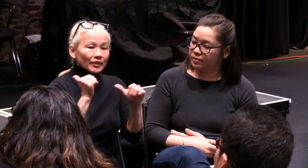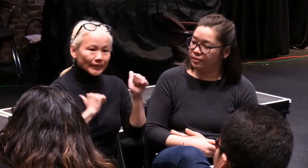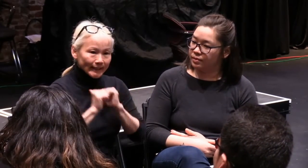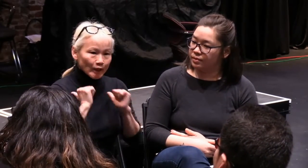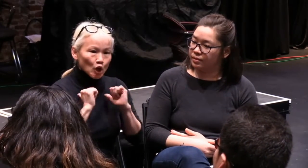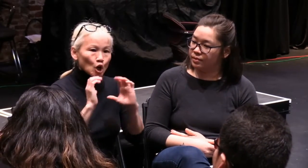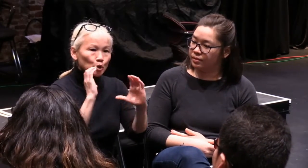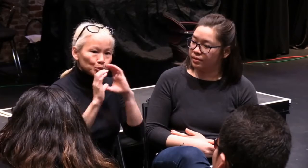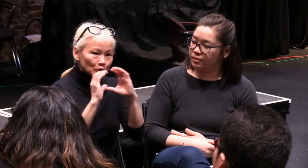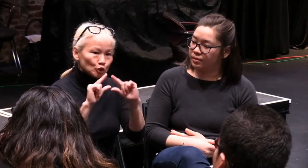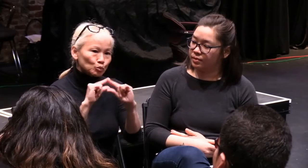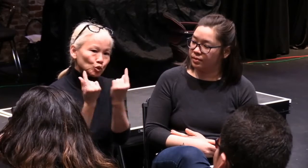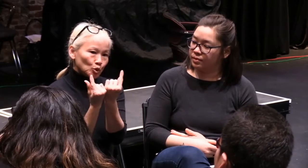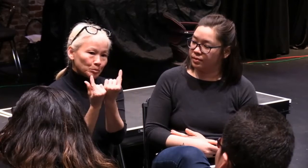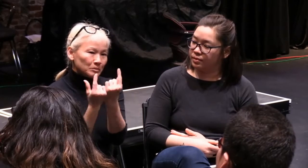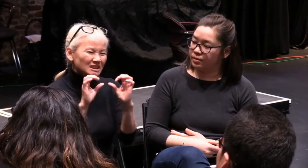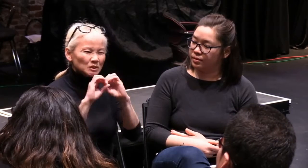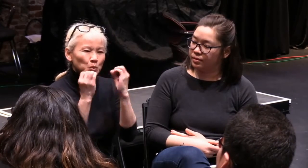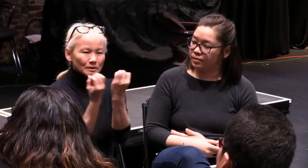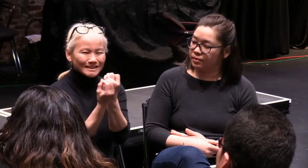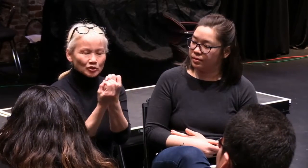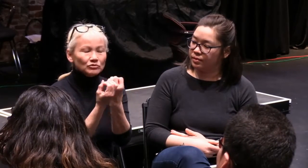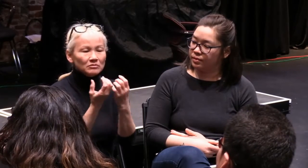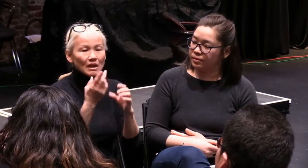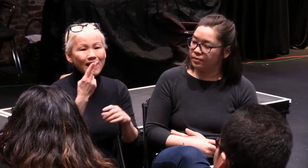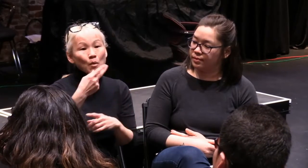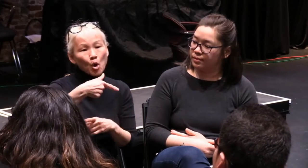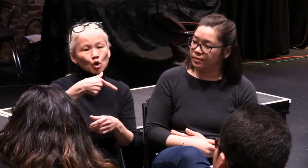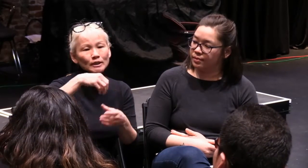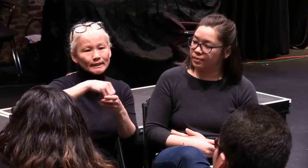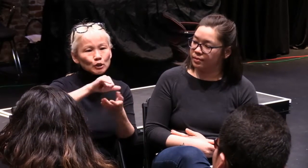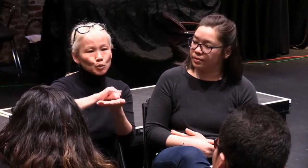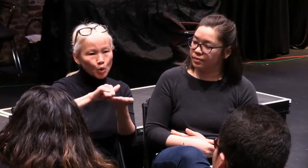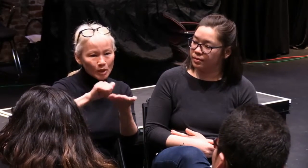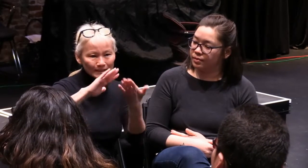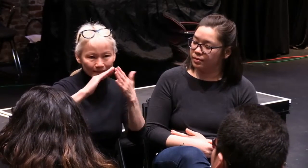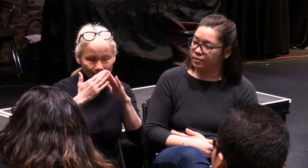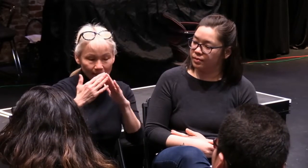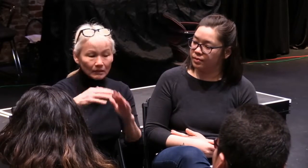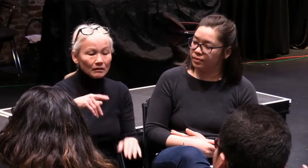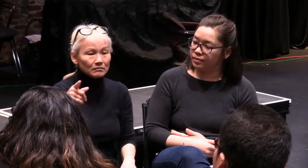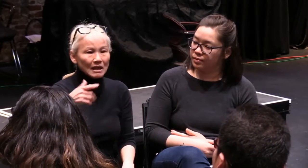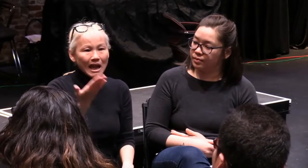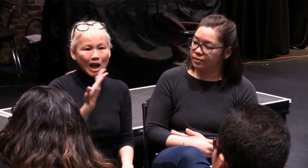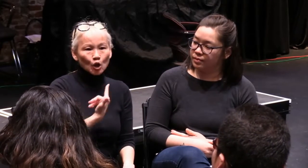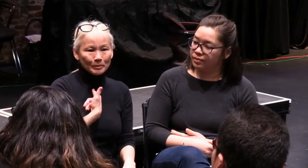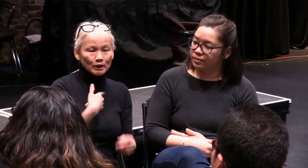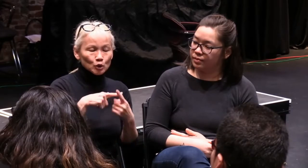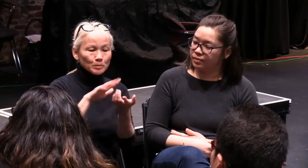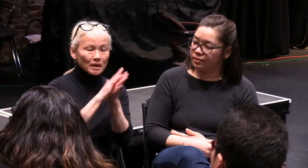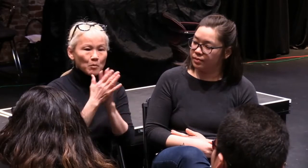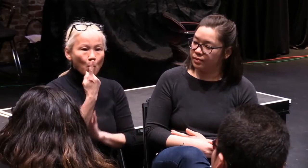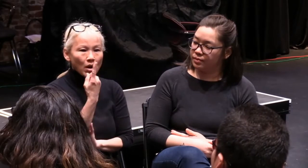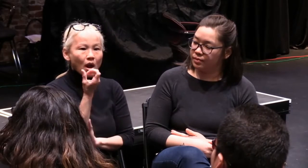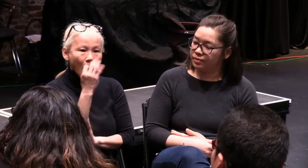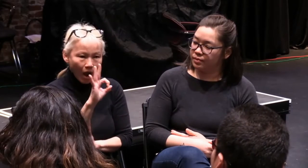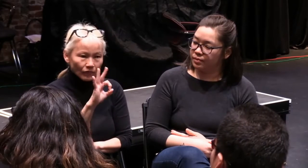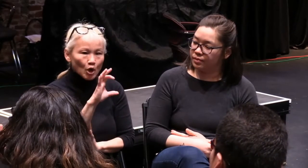Working with TCG, the theater communications group, conference and organization, the headquarters is in New York. I've been